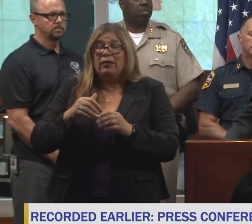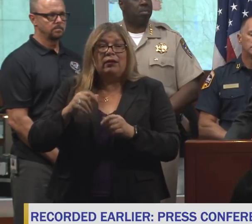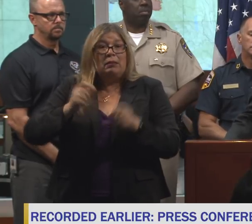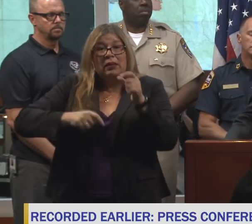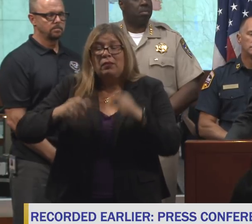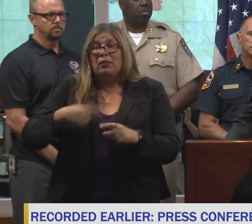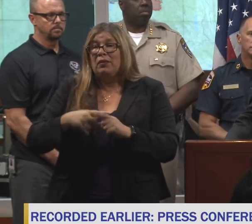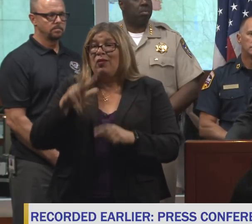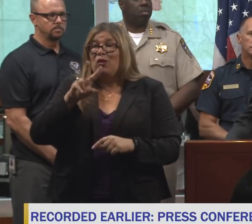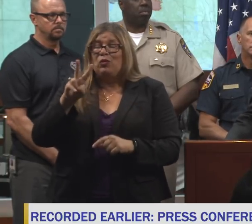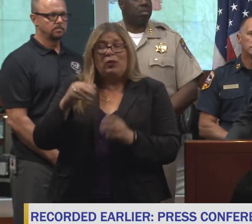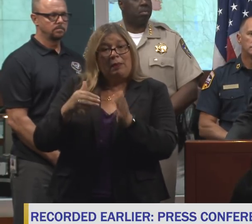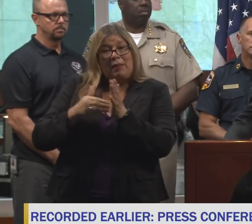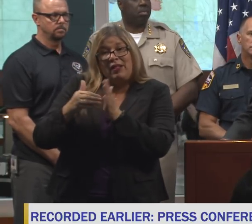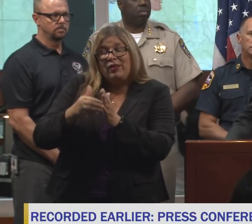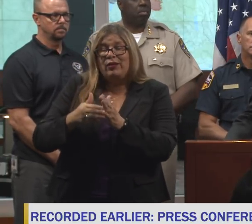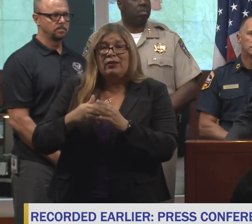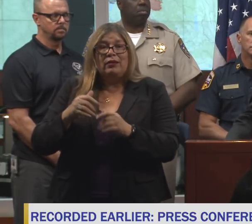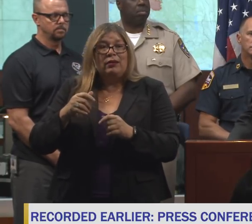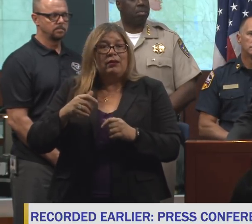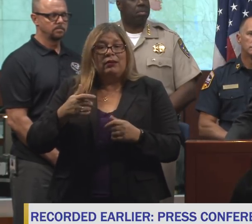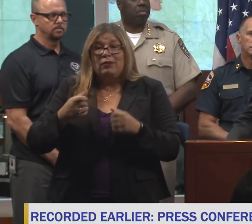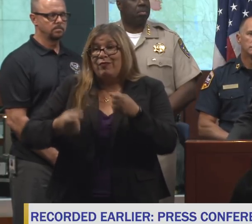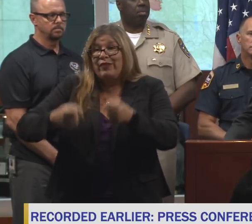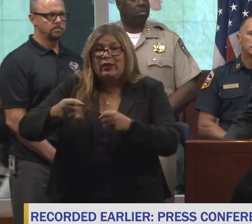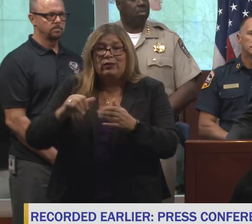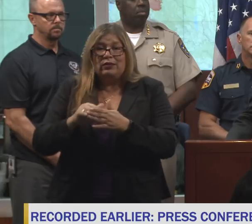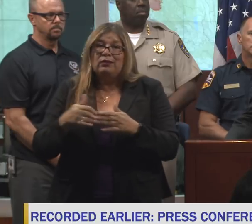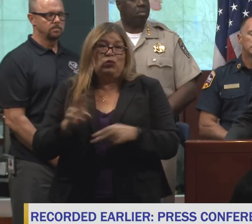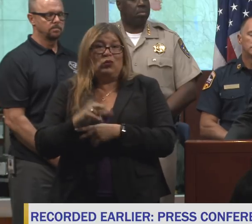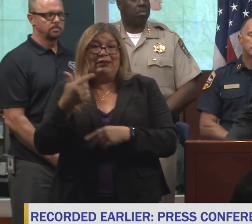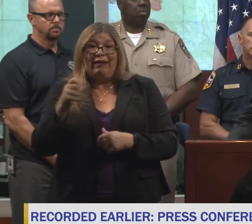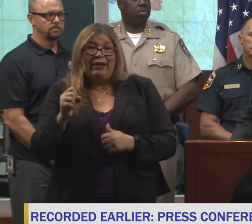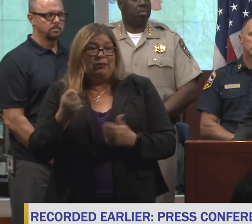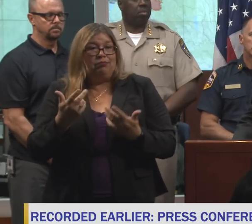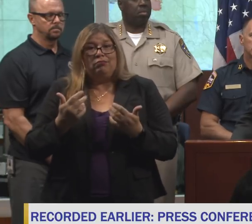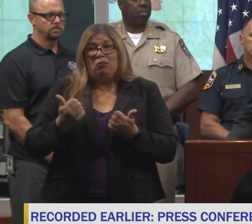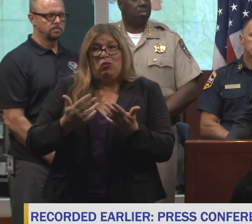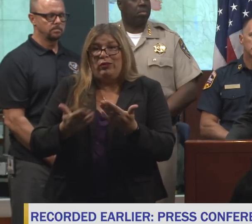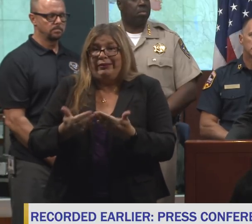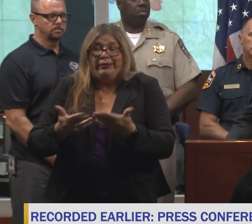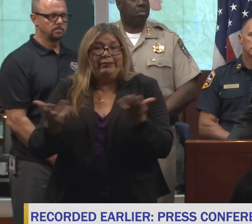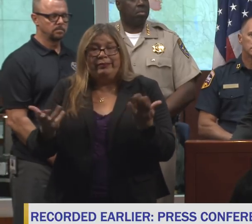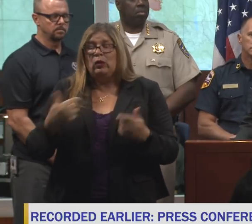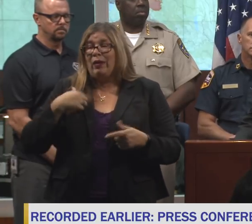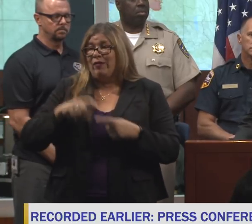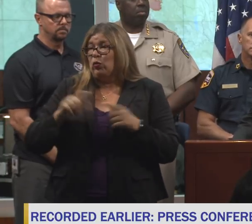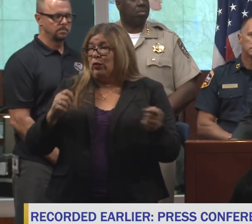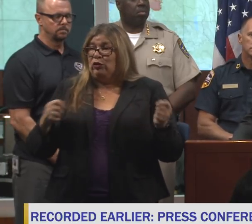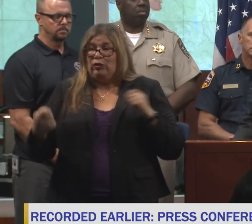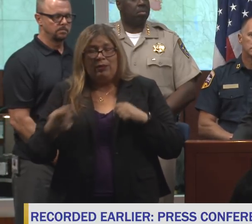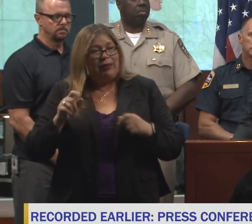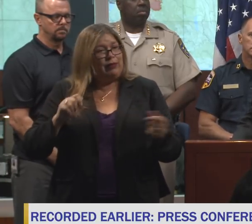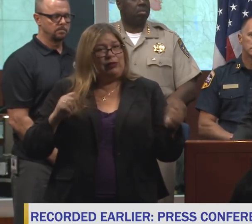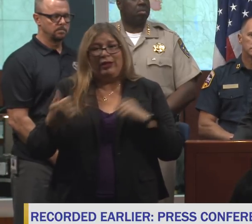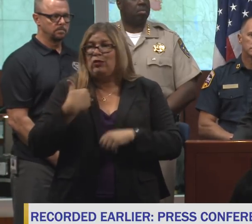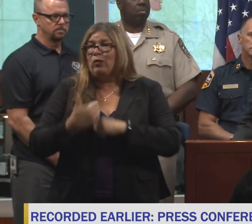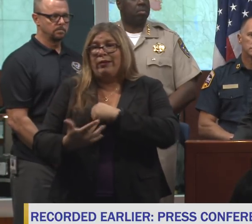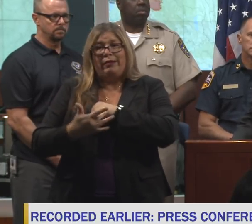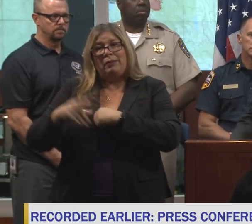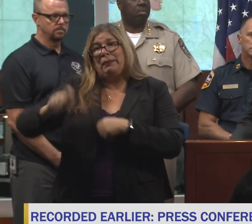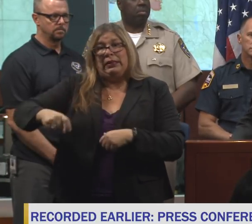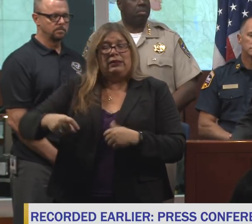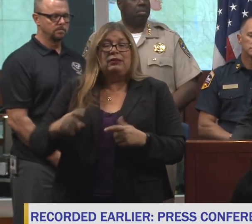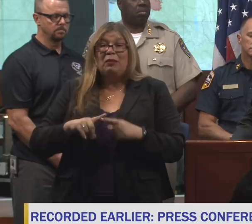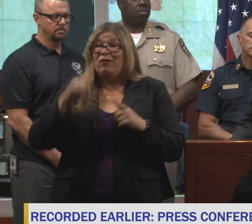flammable oil and gas. So we're going to have to adapt. We're going to change our technology. But in the meantime, we're going to